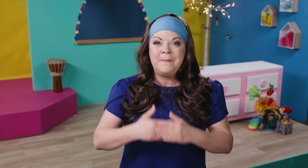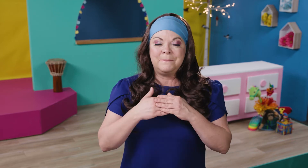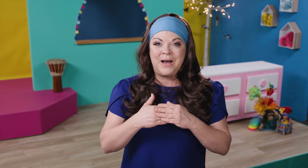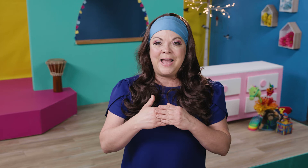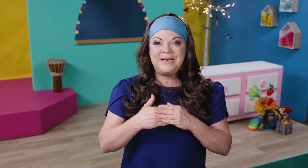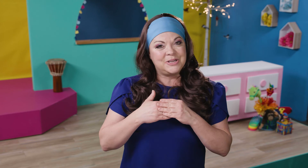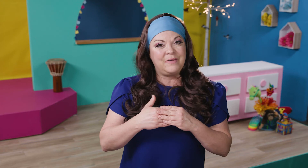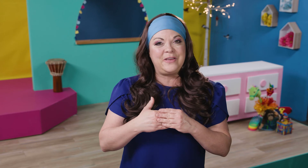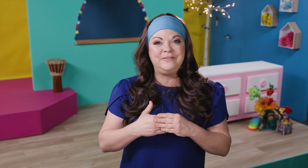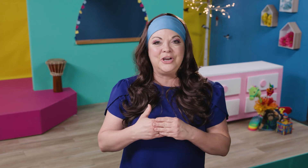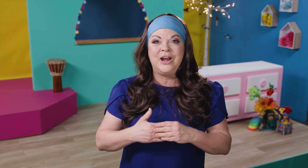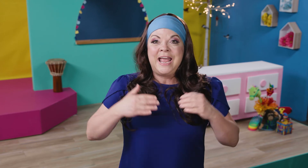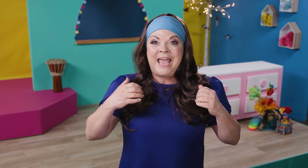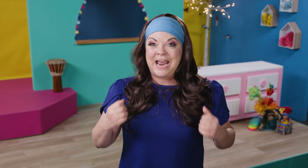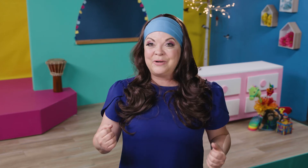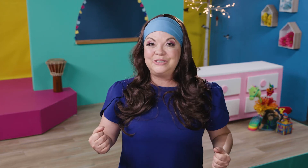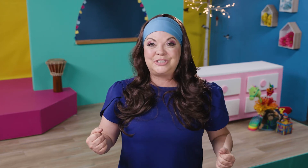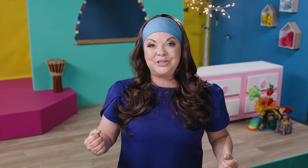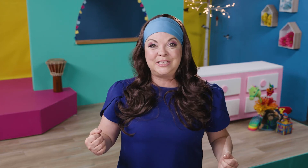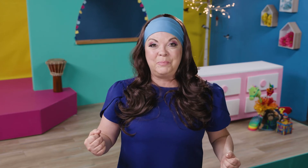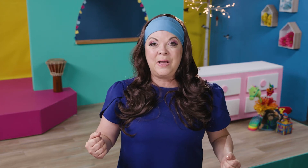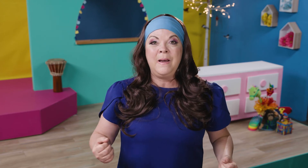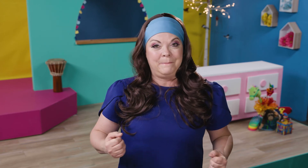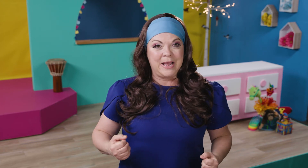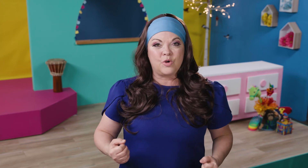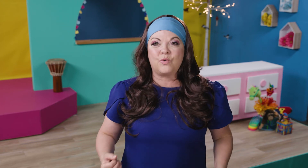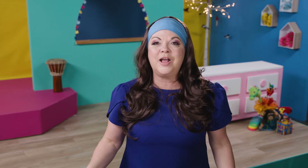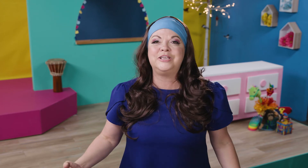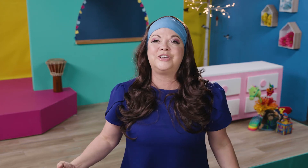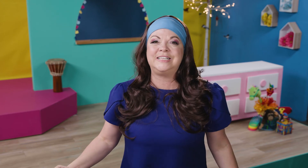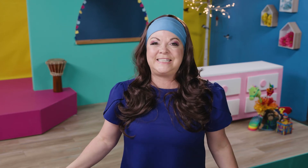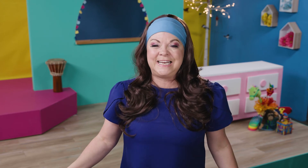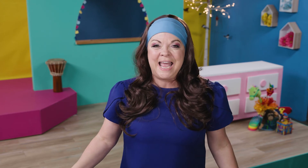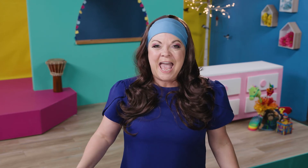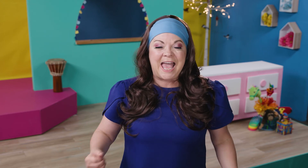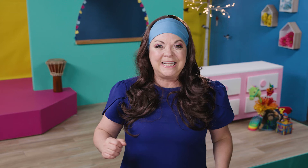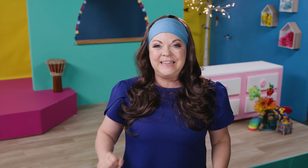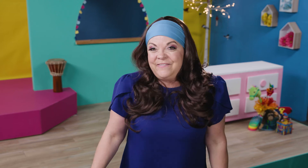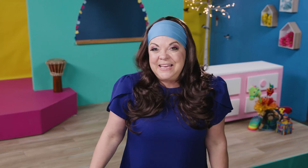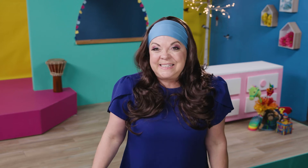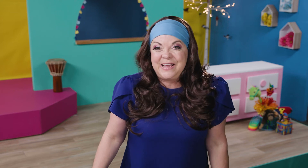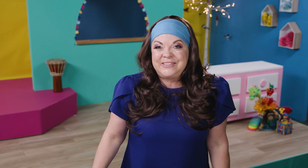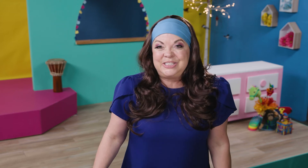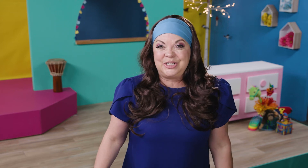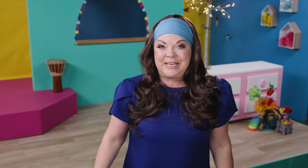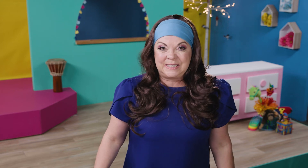My top faves are Harold's Circus Book by Crockett Johnson and Olivia Saves the Circus